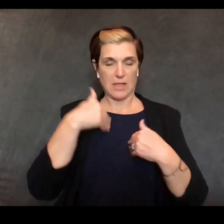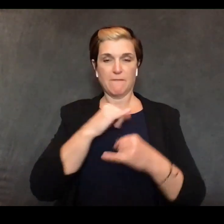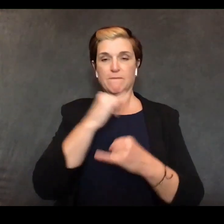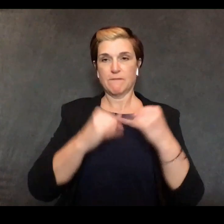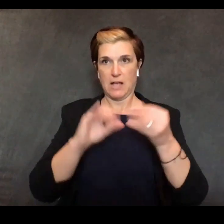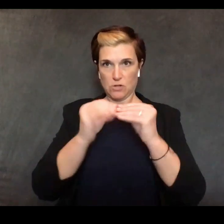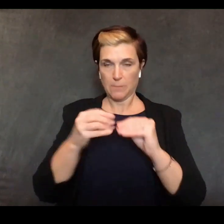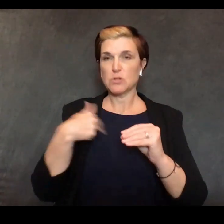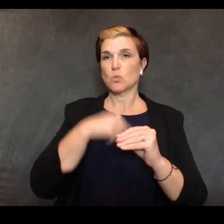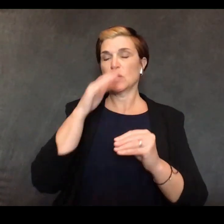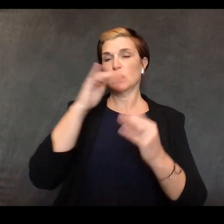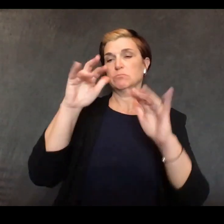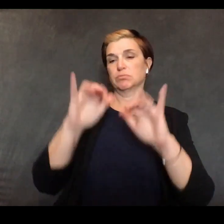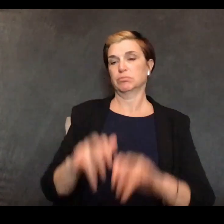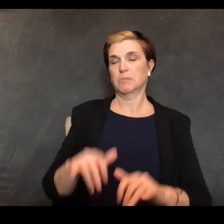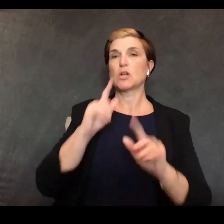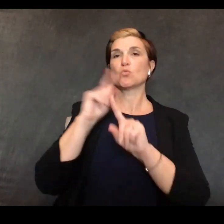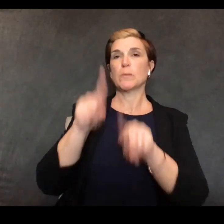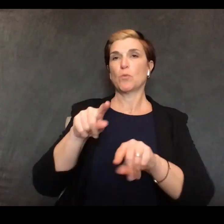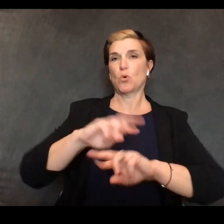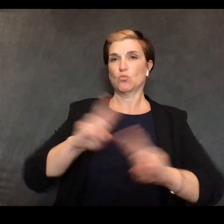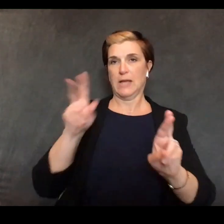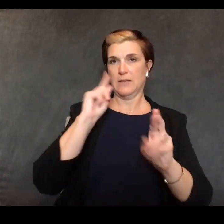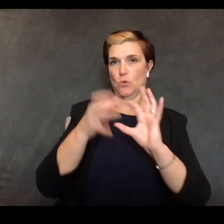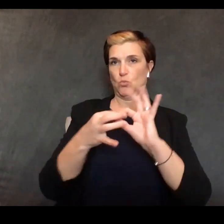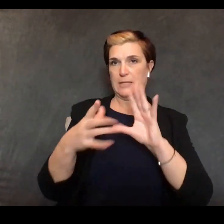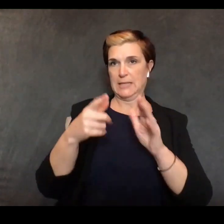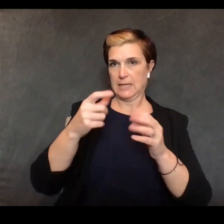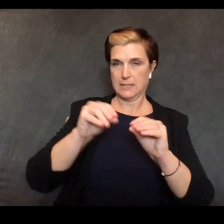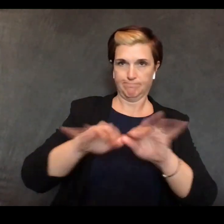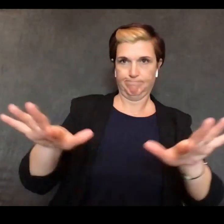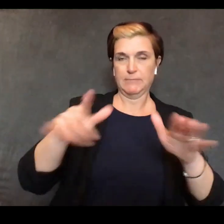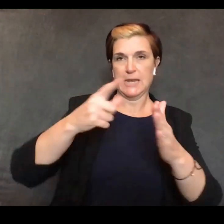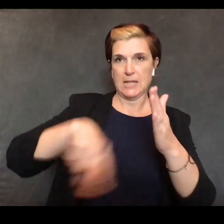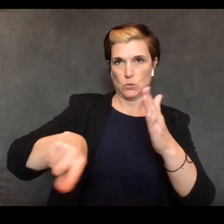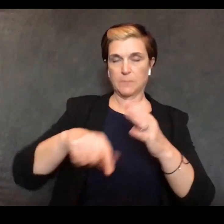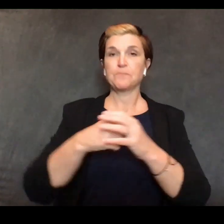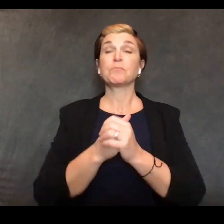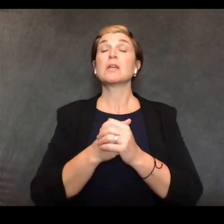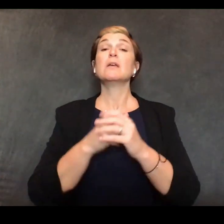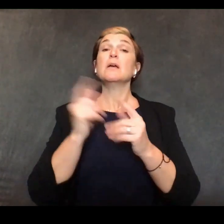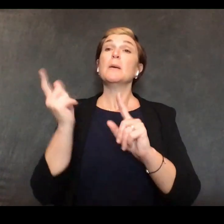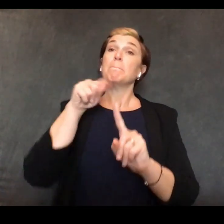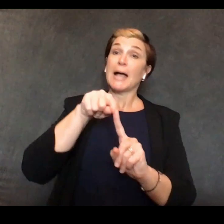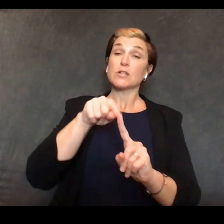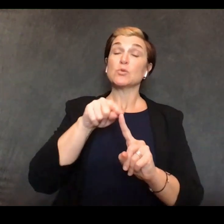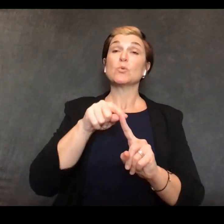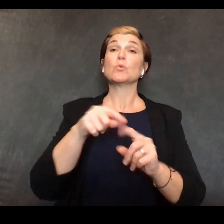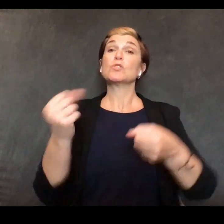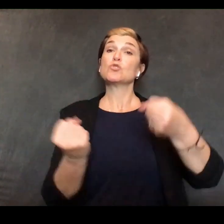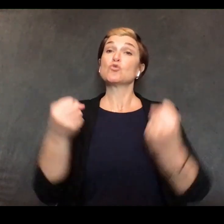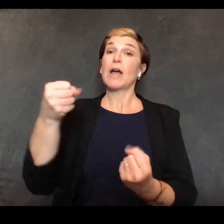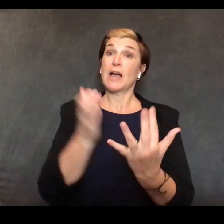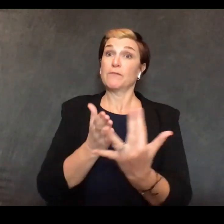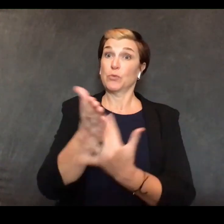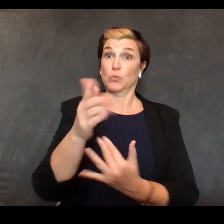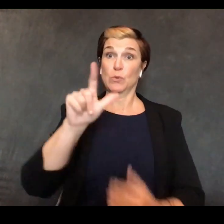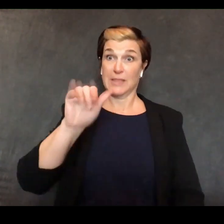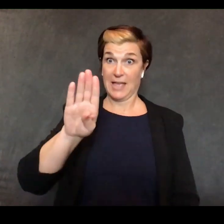by the end of next week in terms of our drive-through laboratories again these are blossoming all over the country by individual states